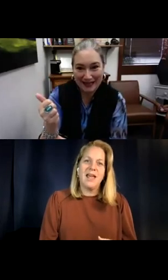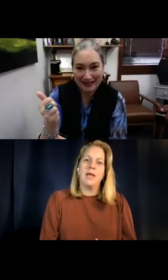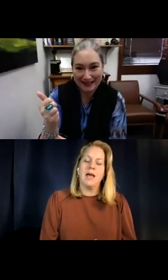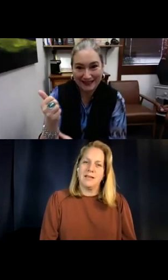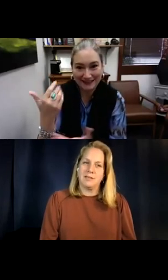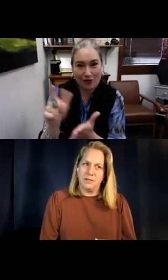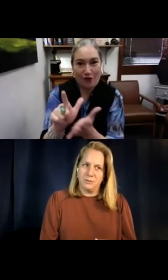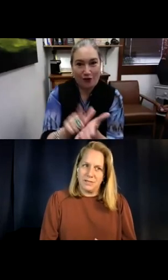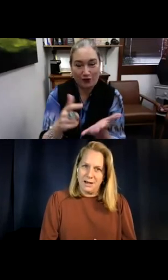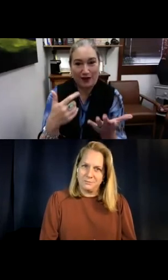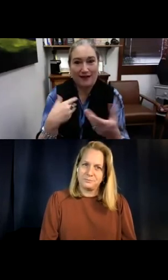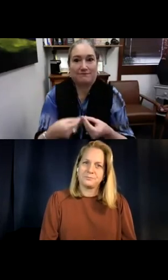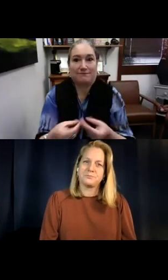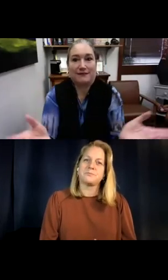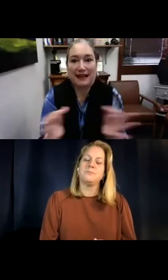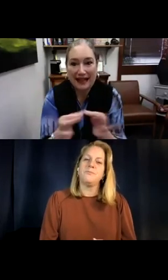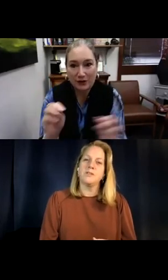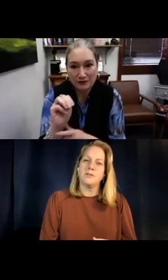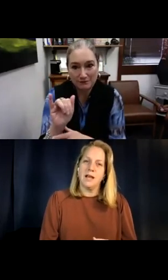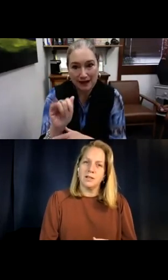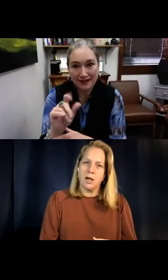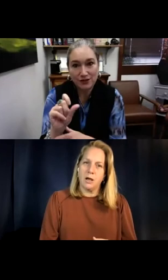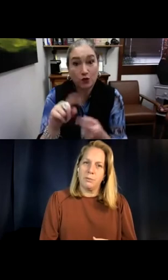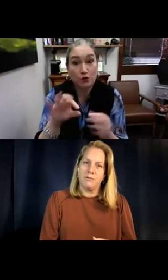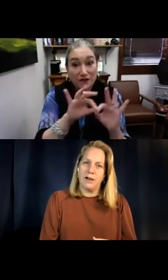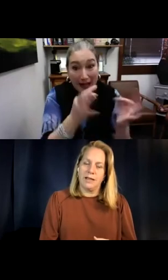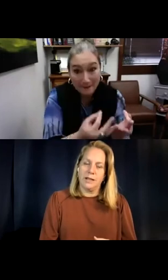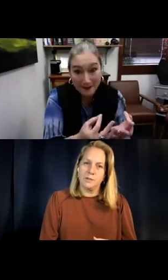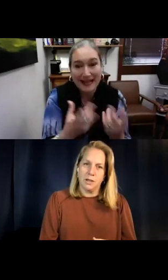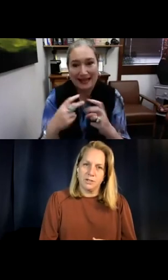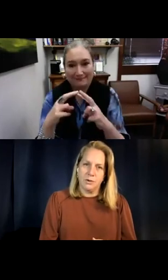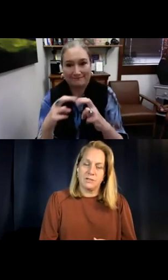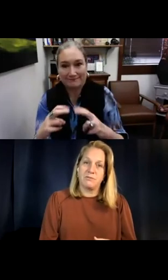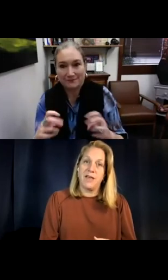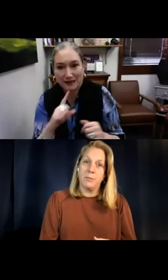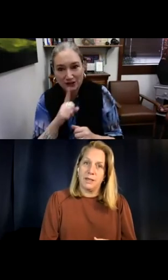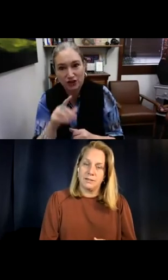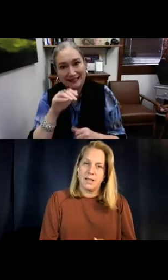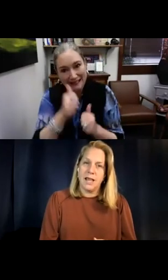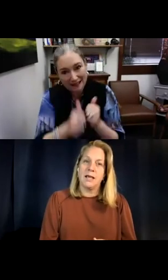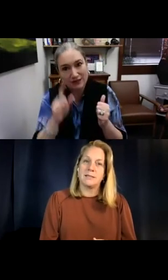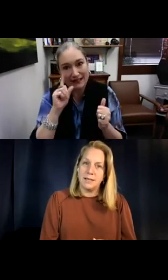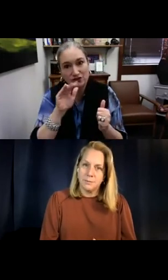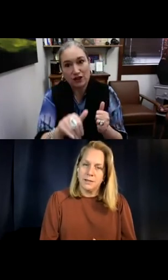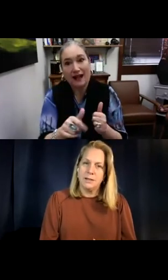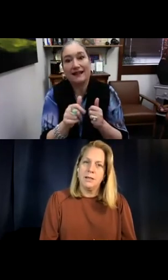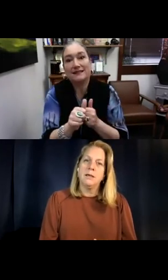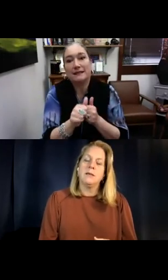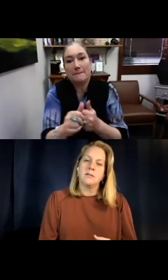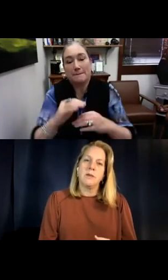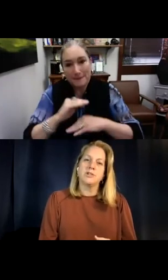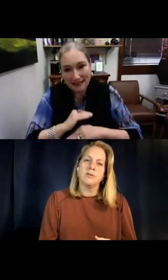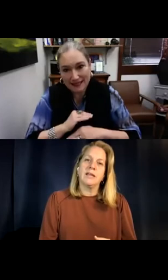Now we have SB 210. So that is a law of providing language milestones to families and assessment